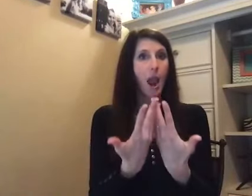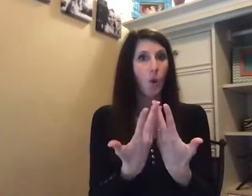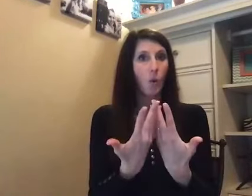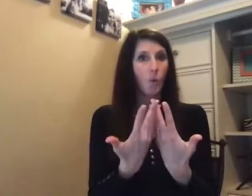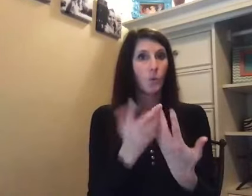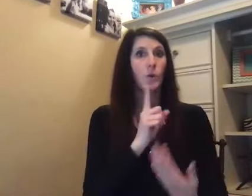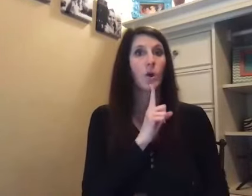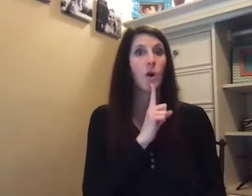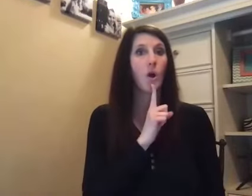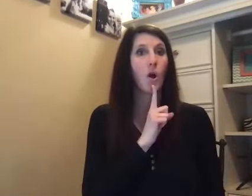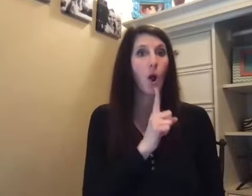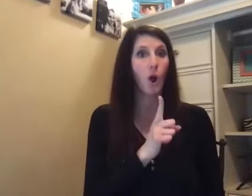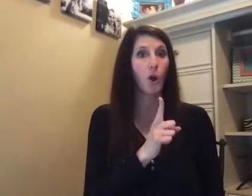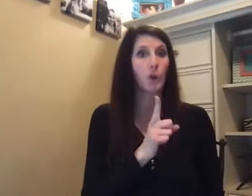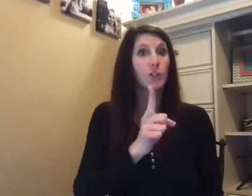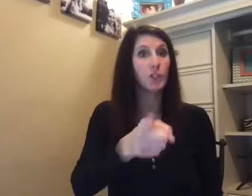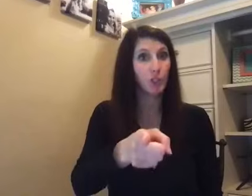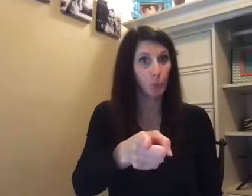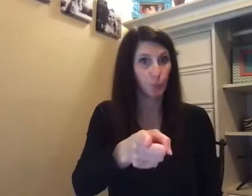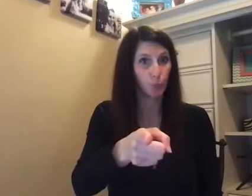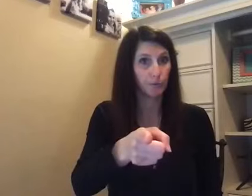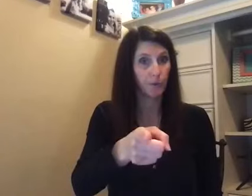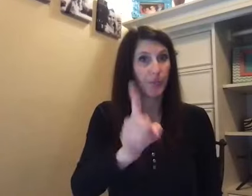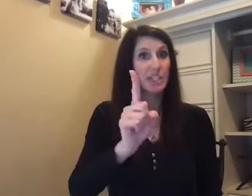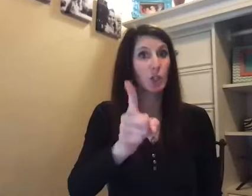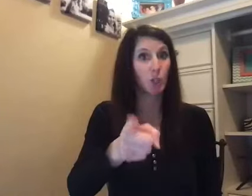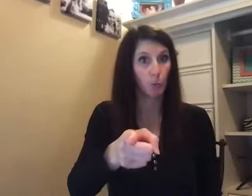How are you? Thanks you.